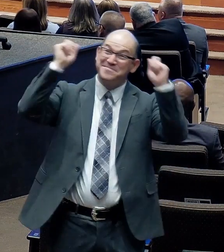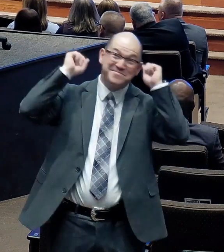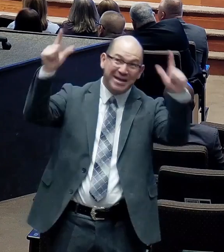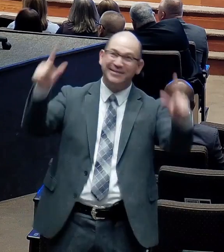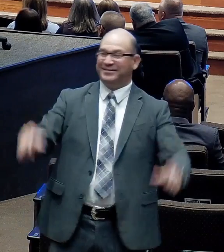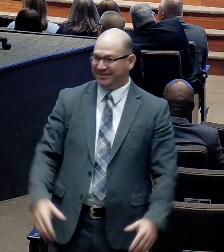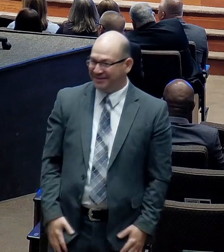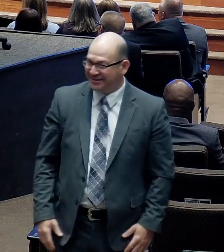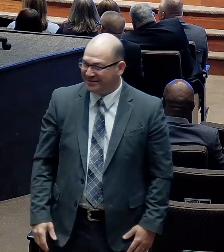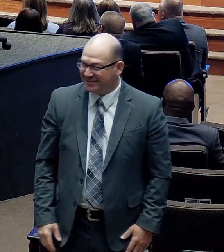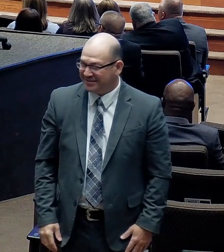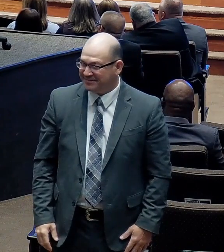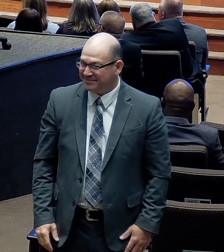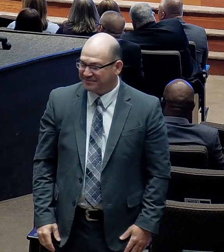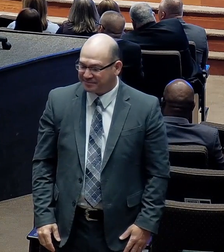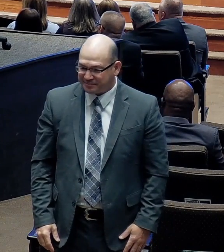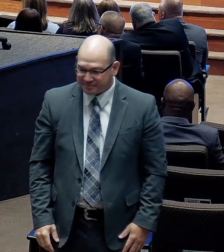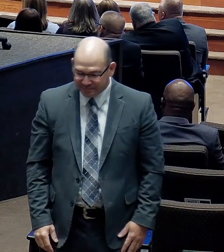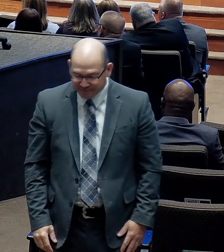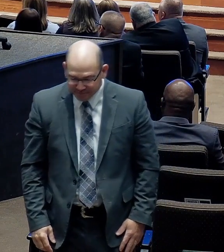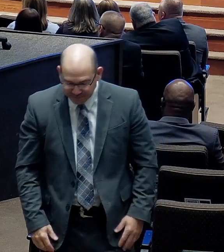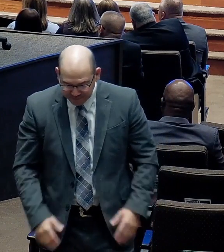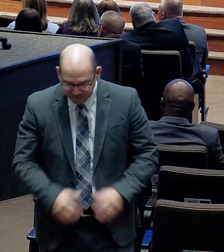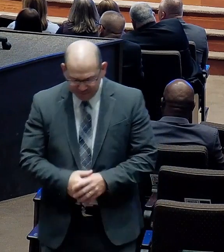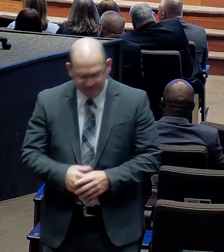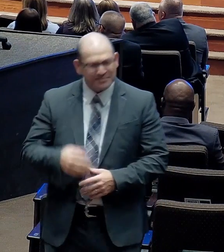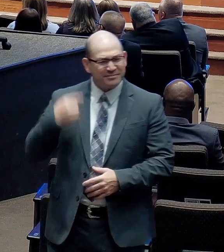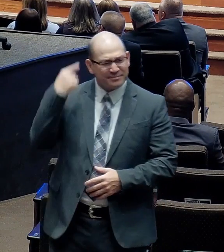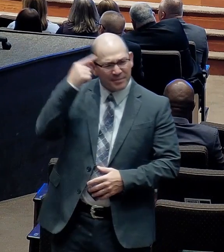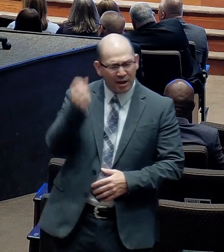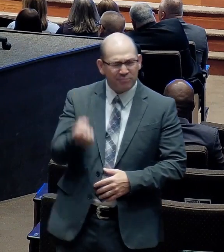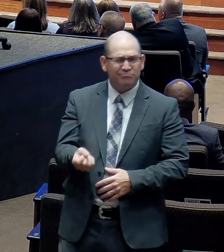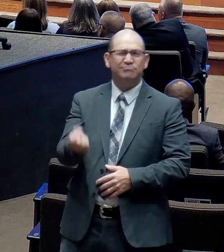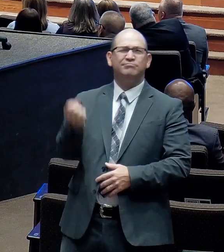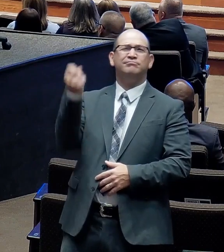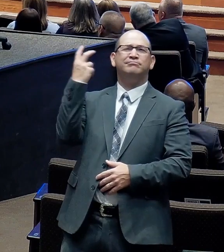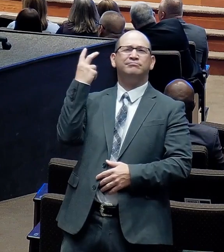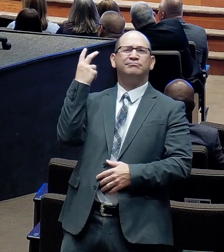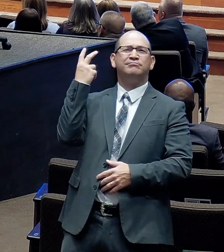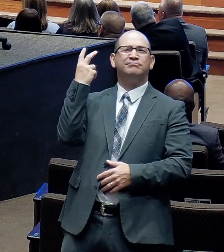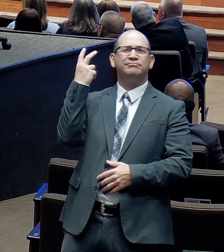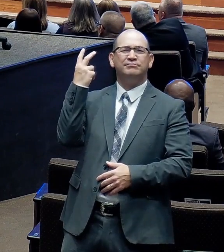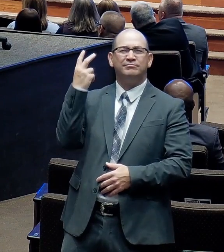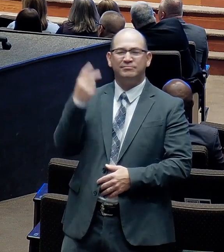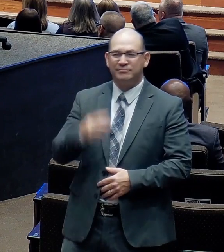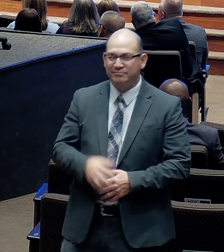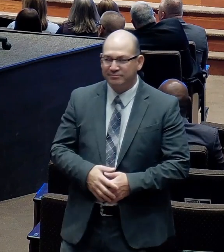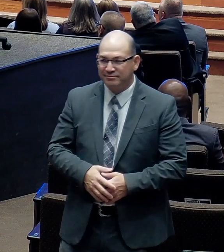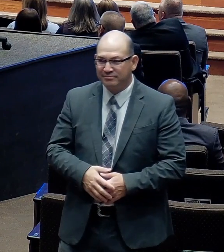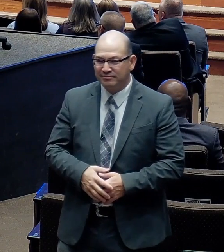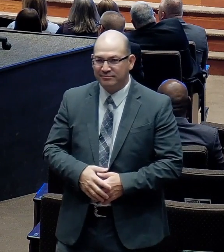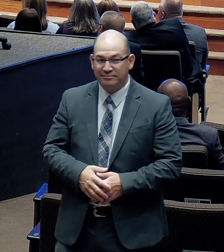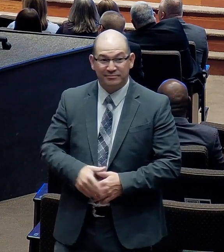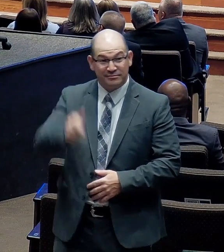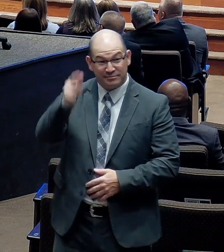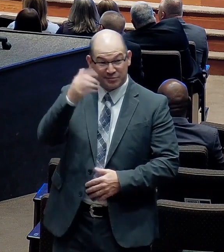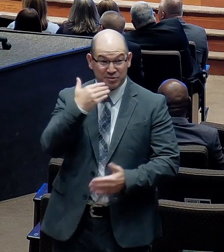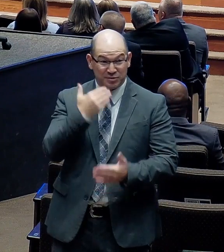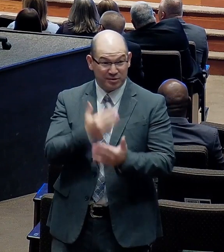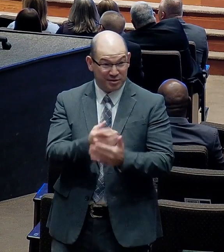Let's look back for a minute. It does us good to look back. We should never forget where we come from.